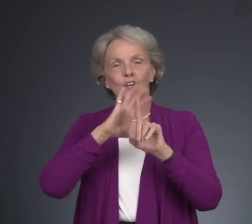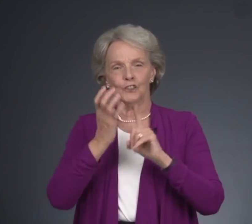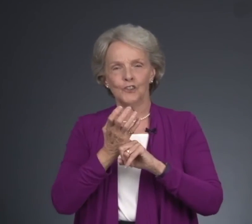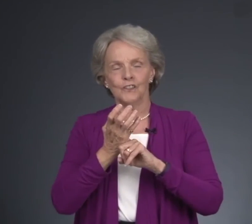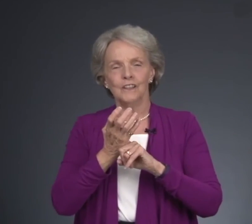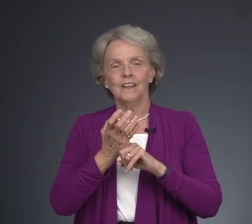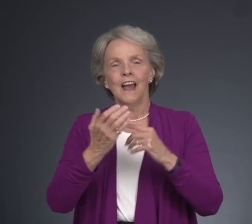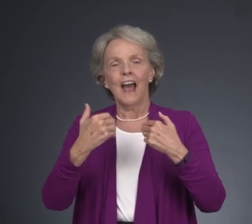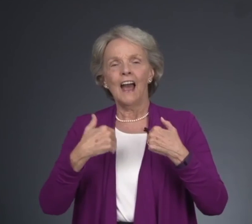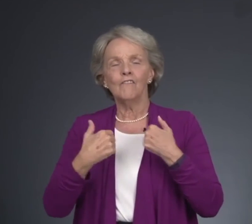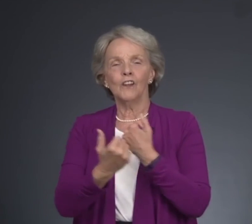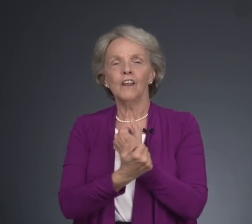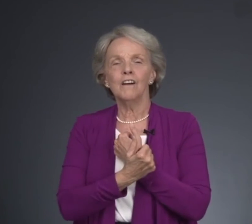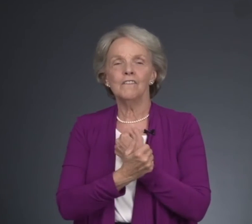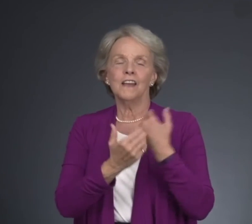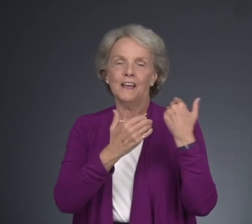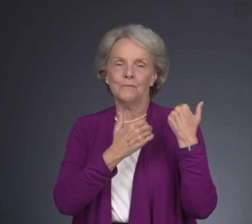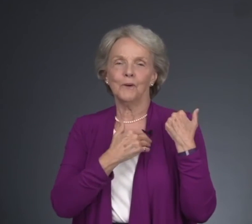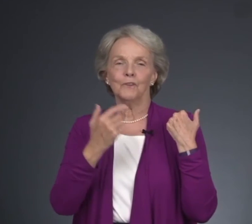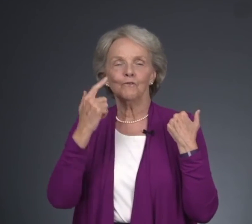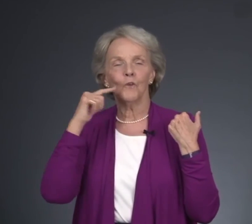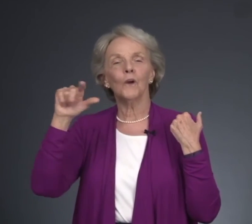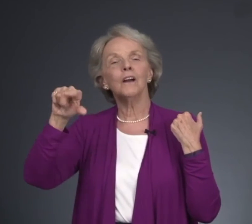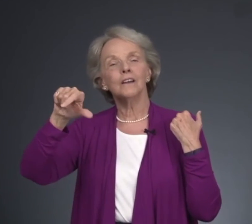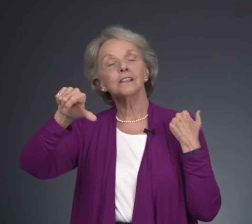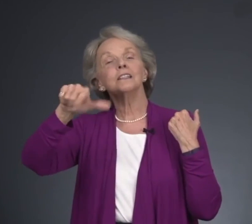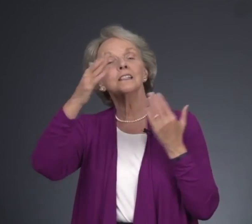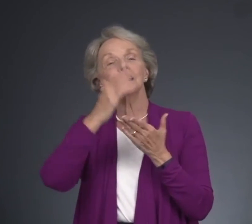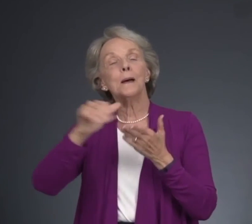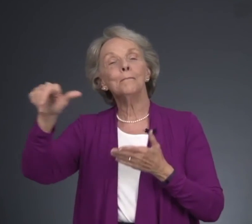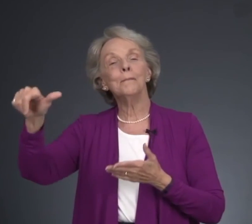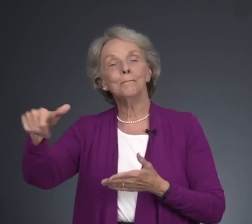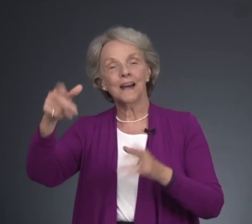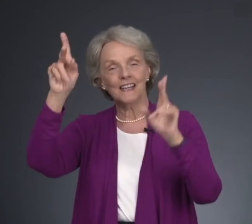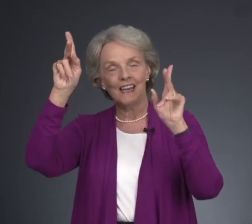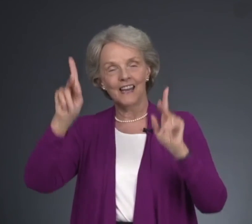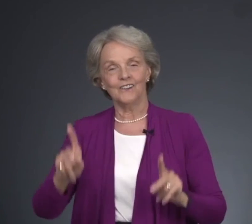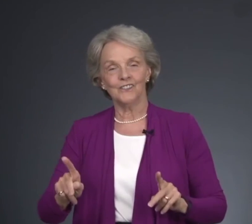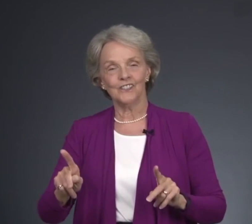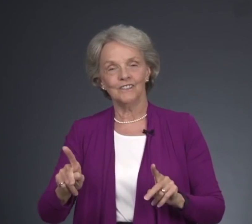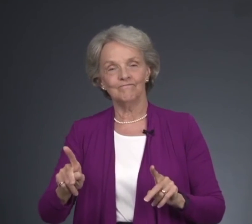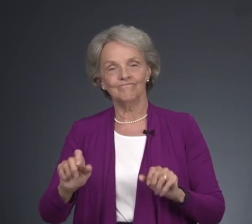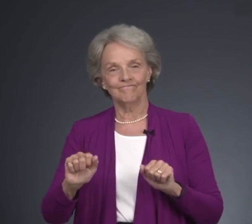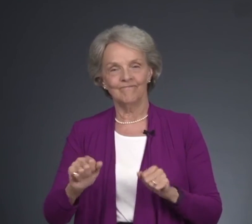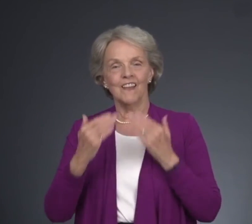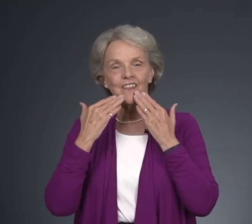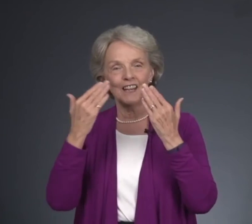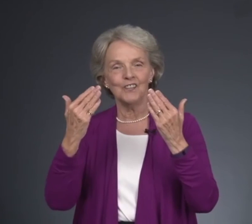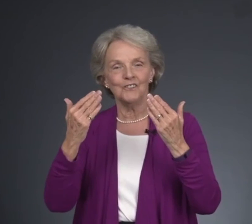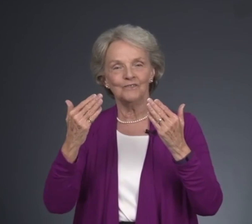culture, have a love and a burden for somebody else. Thank you.